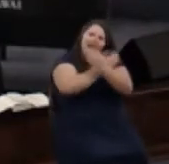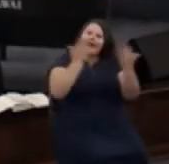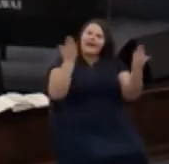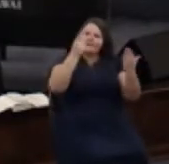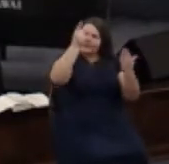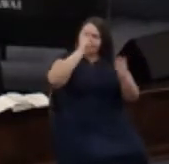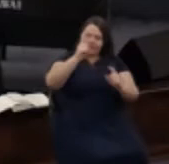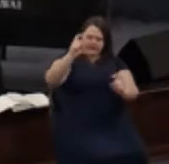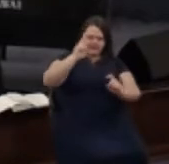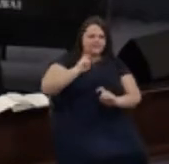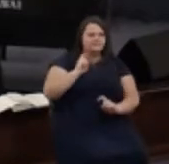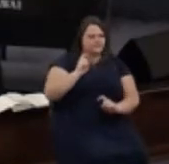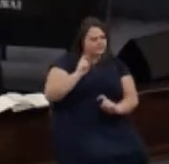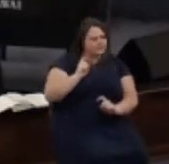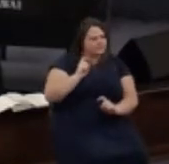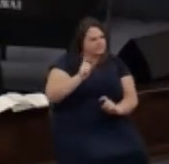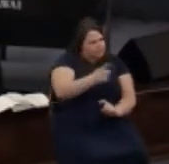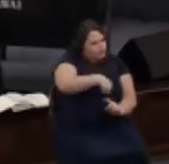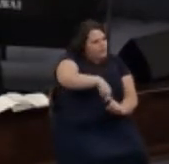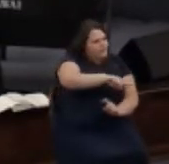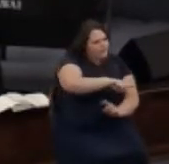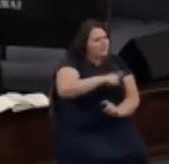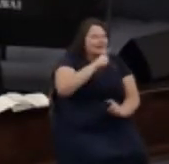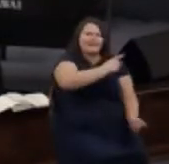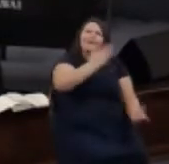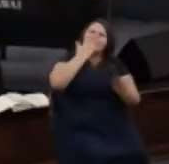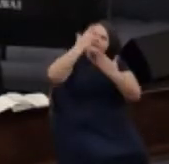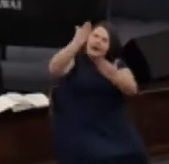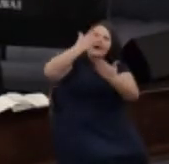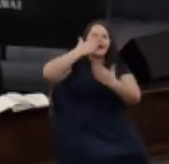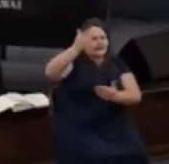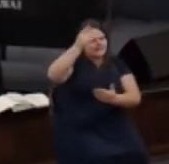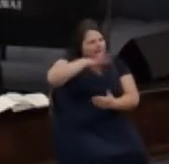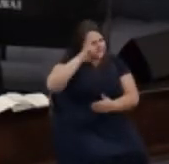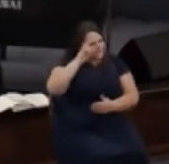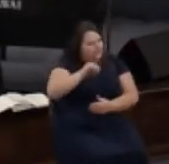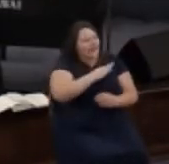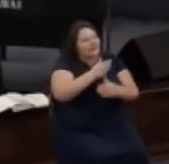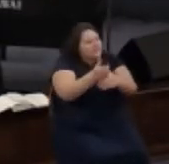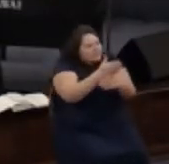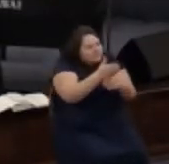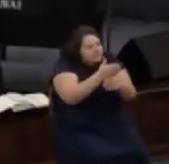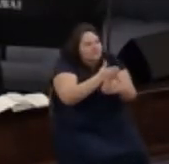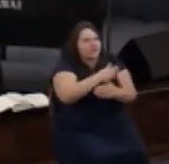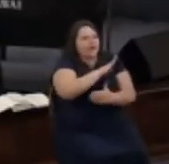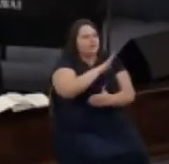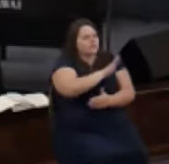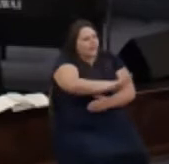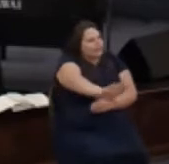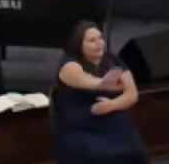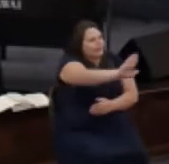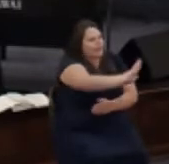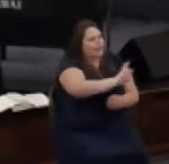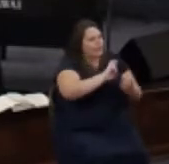has given to them he thanks him for it he shares their problem with God